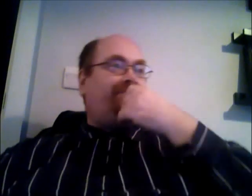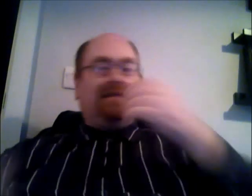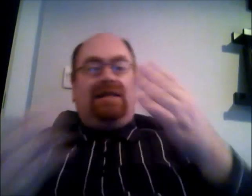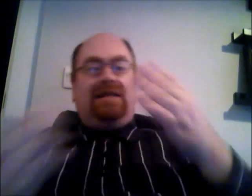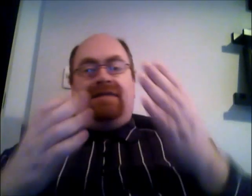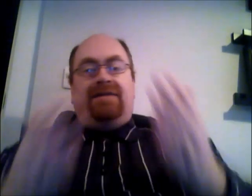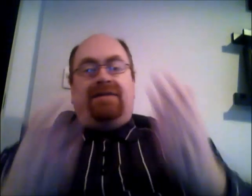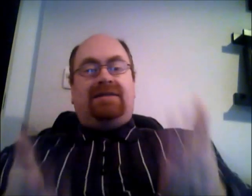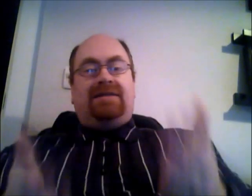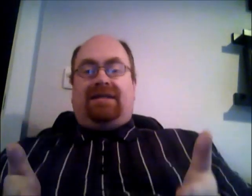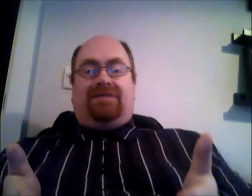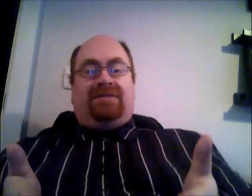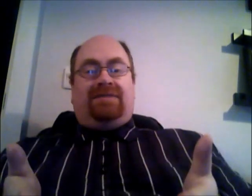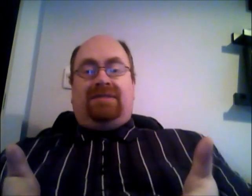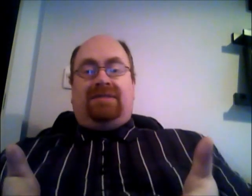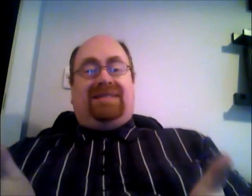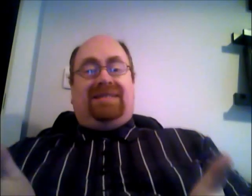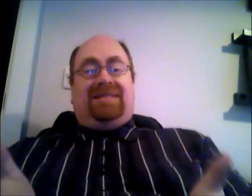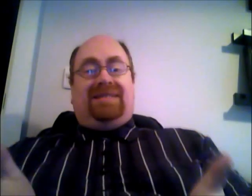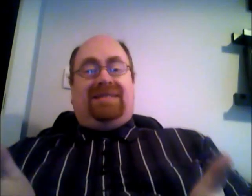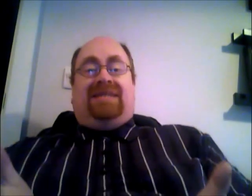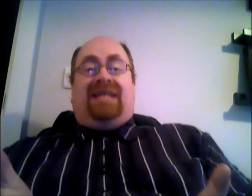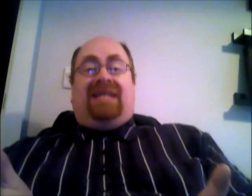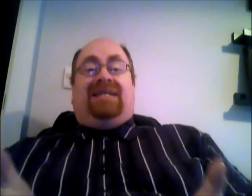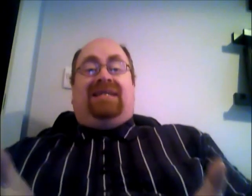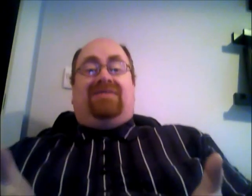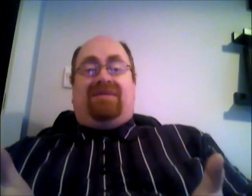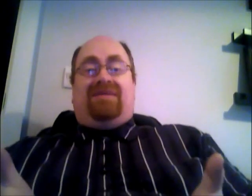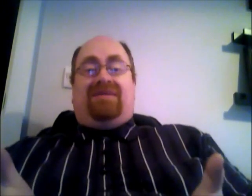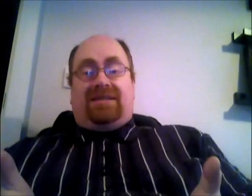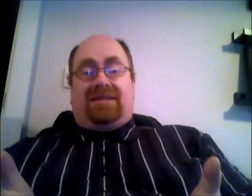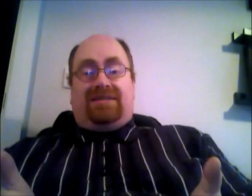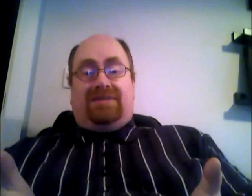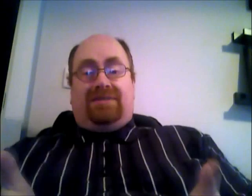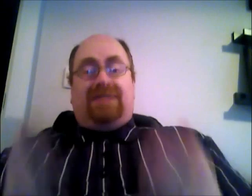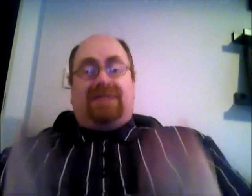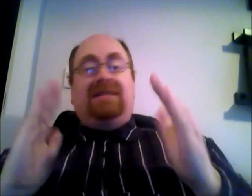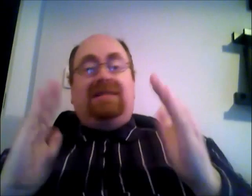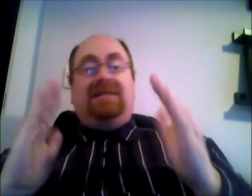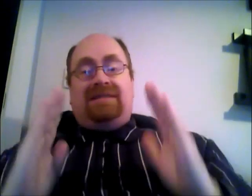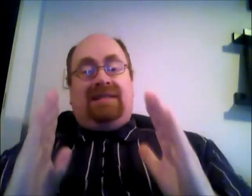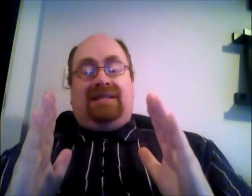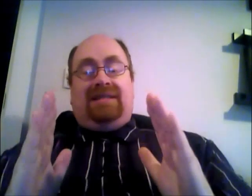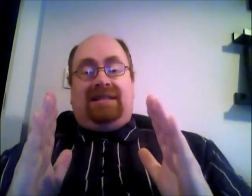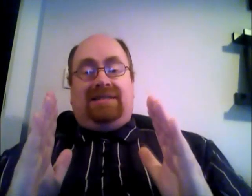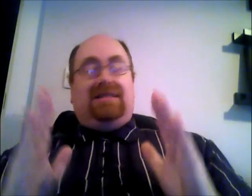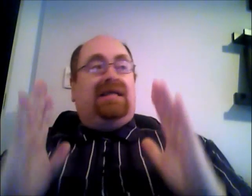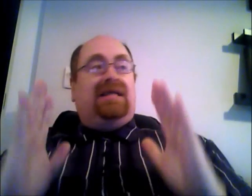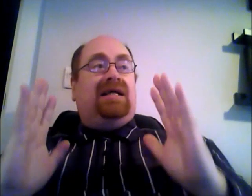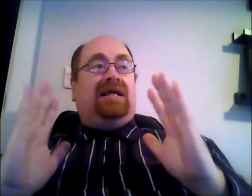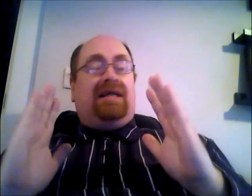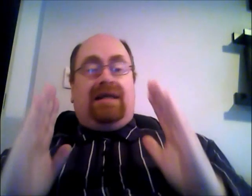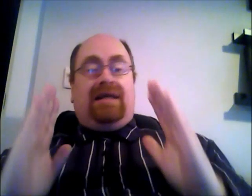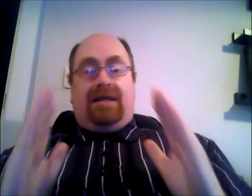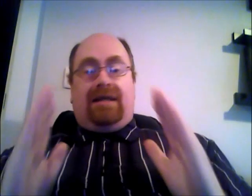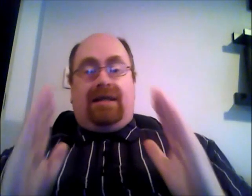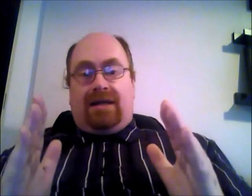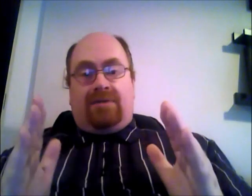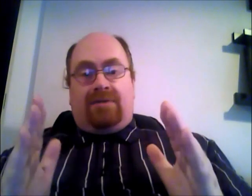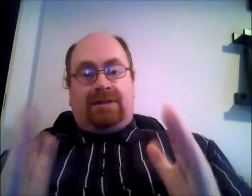if they want to go with that in the first place they wouldn't have taken away water charge in the first place the second thing is what's to